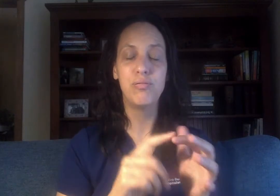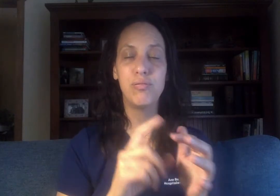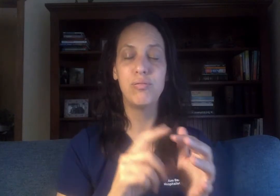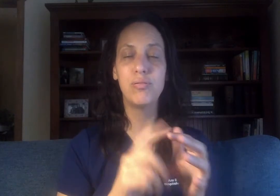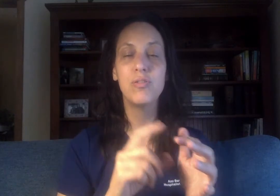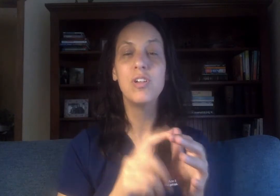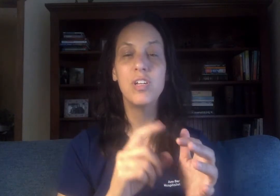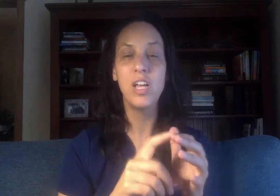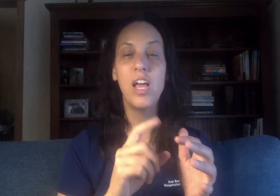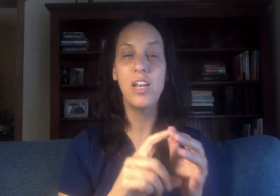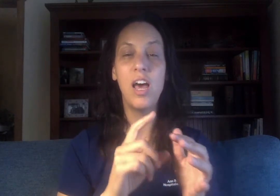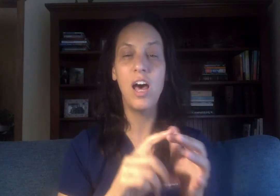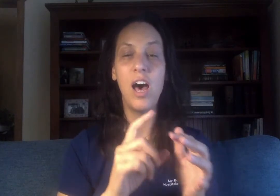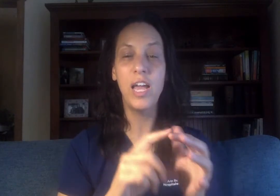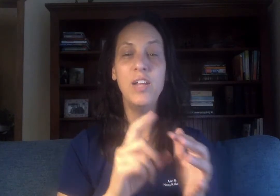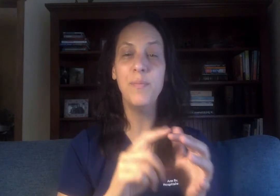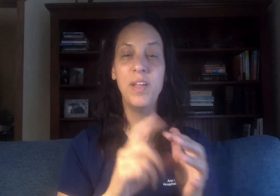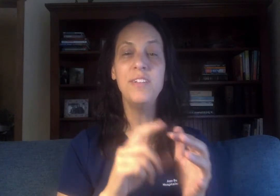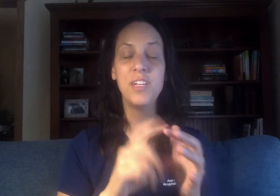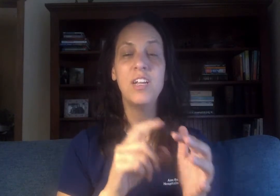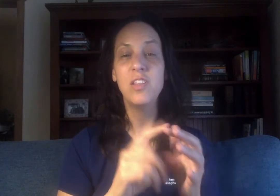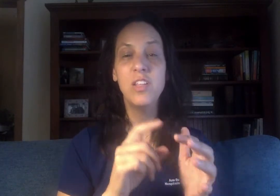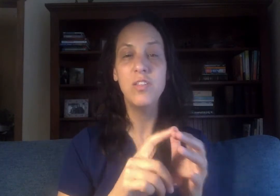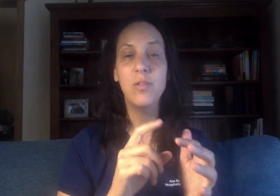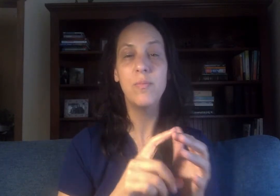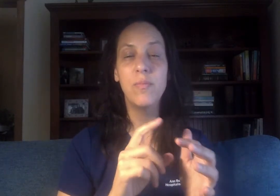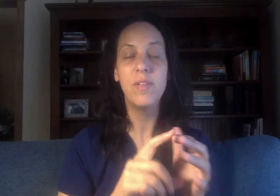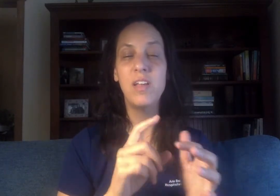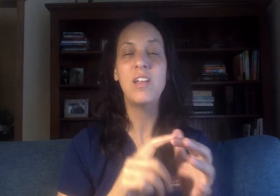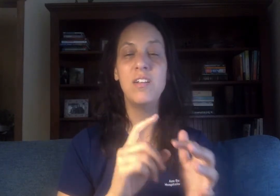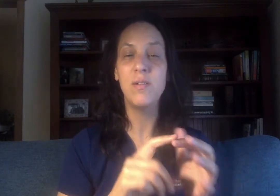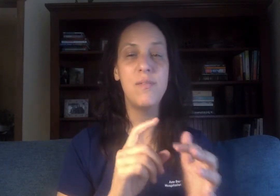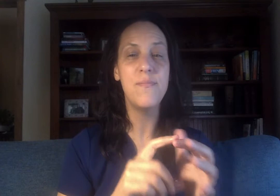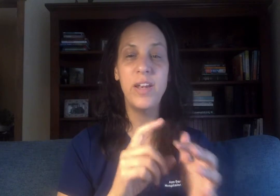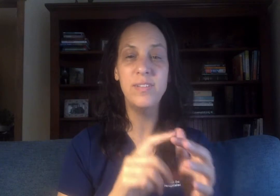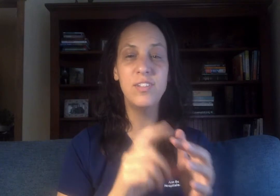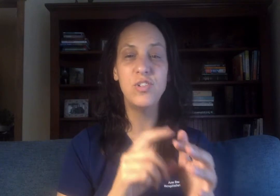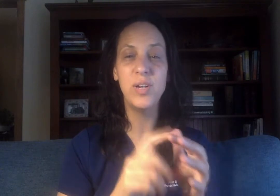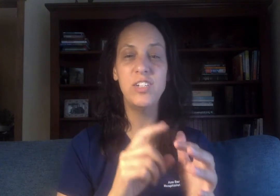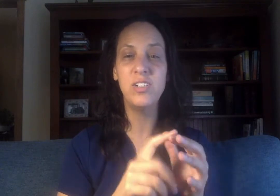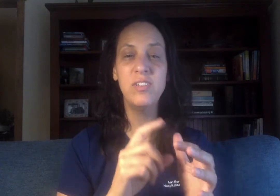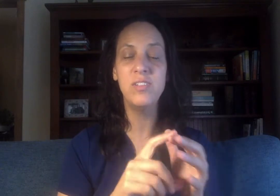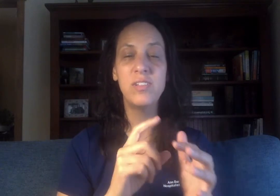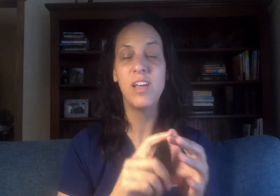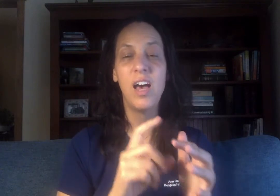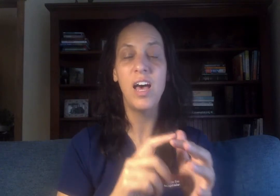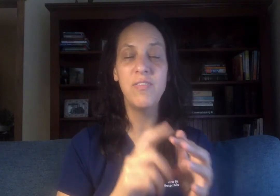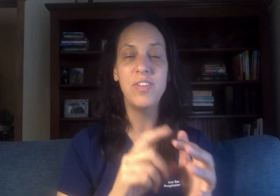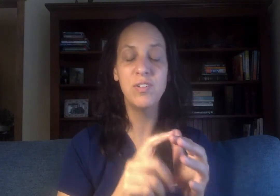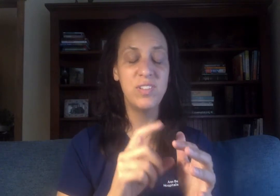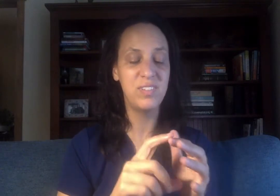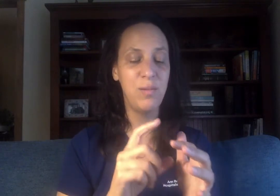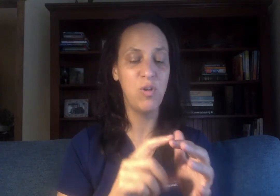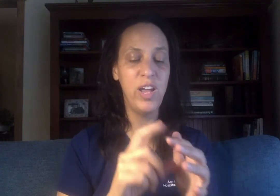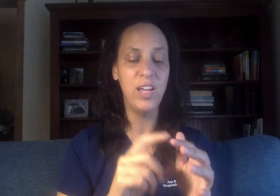And I admit that in many situations. I feel the same way.